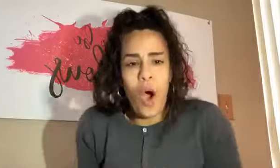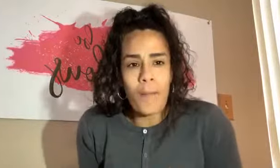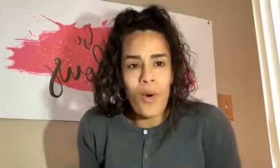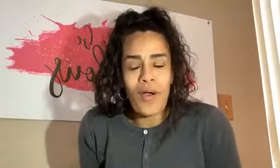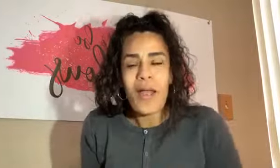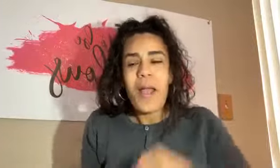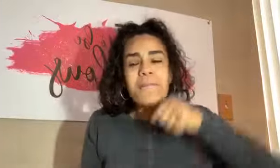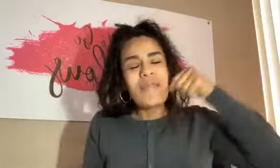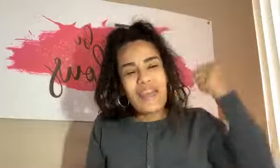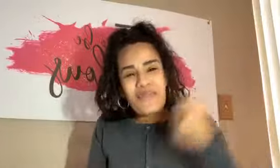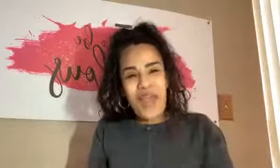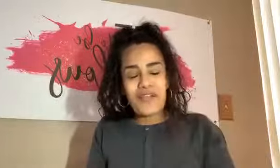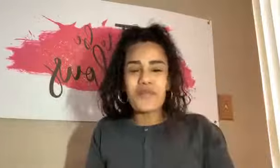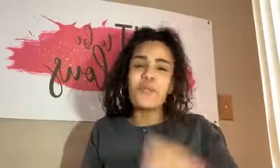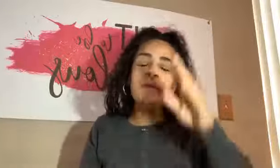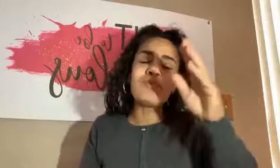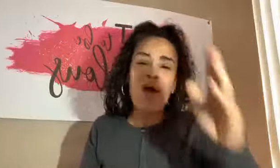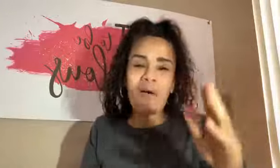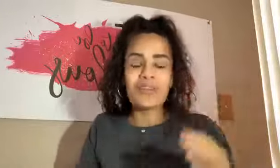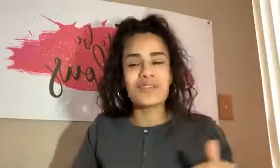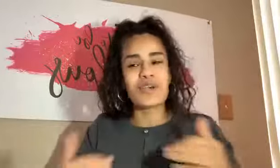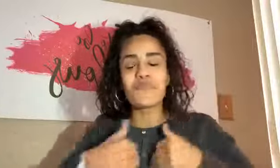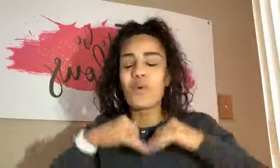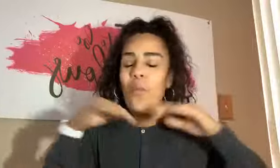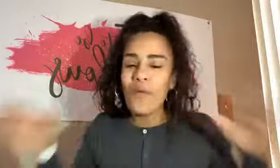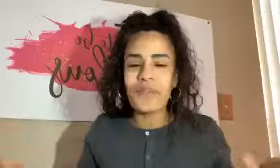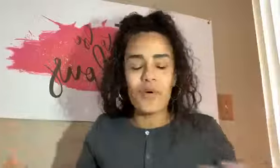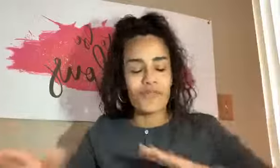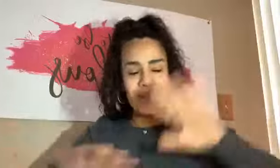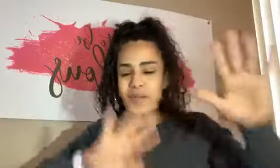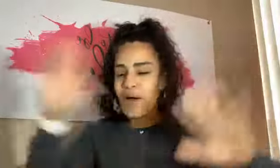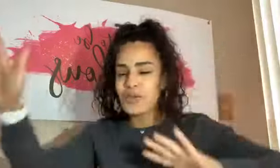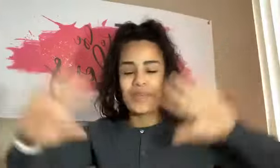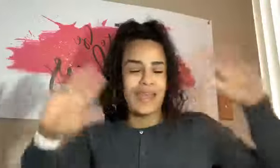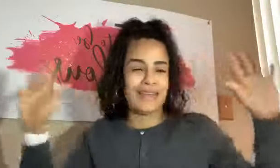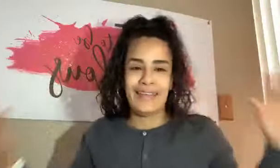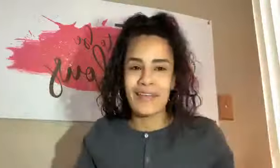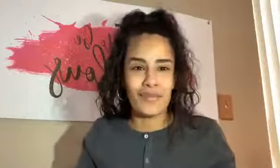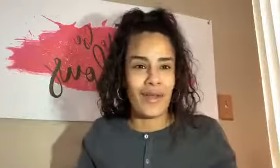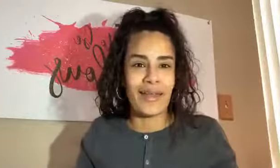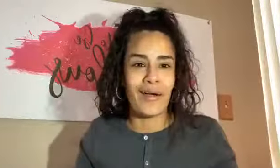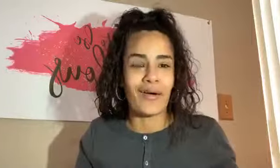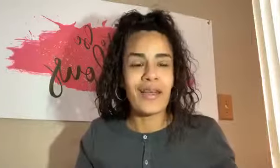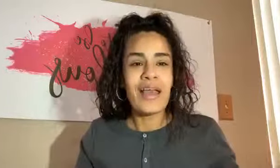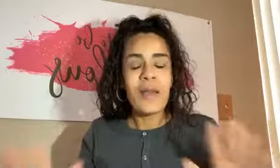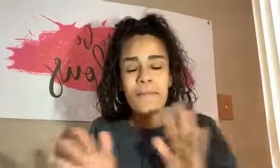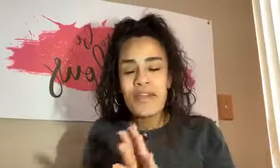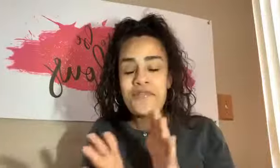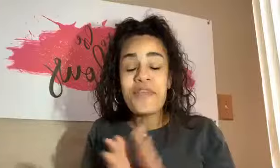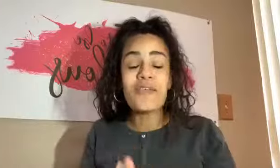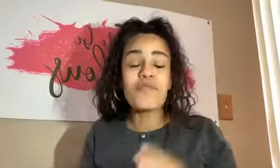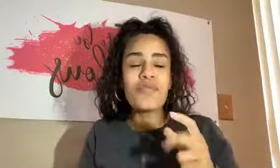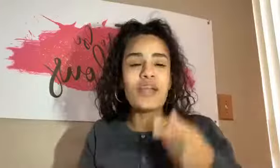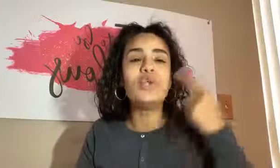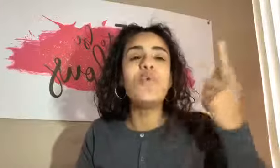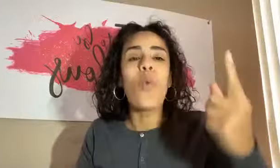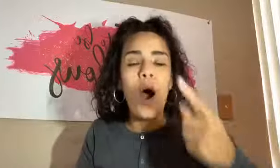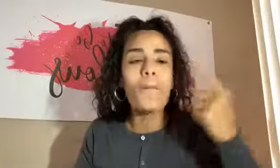want more, be thankful, be proud of yourself for one thing. forget about you can't get it right now. Be thankful that you want